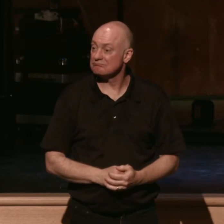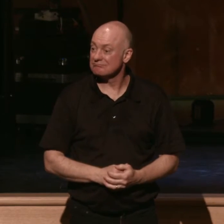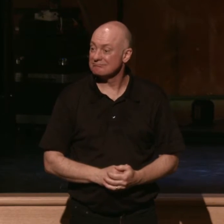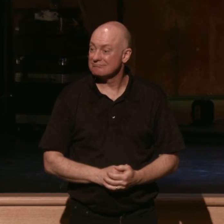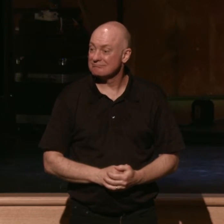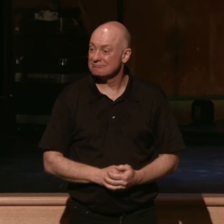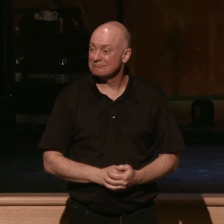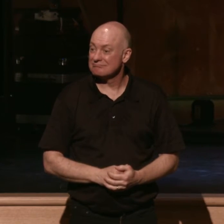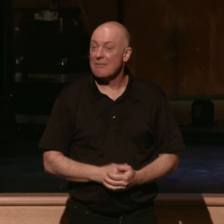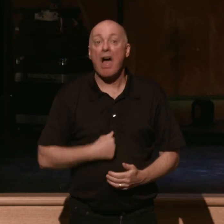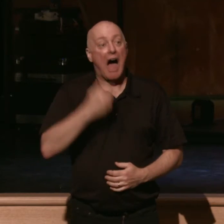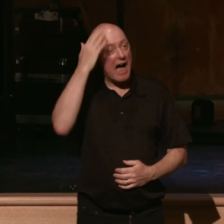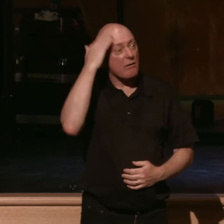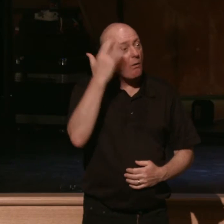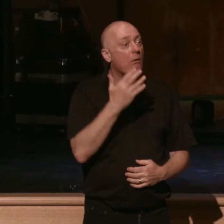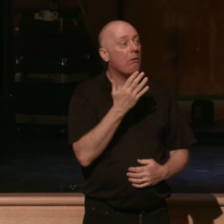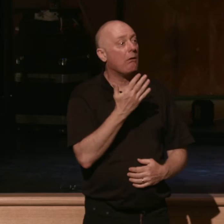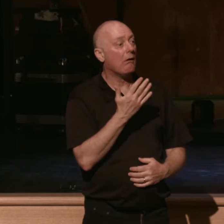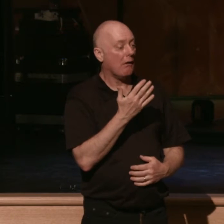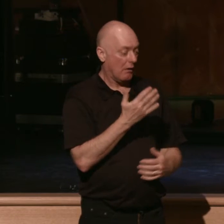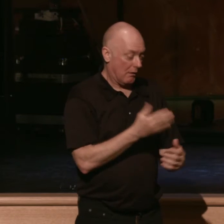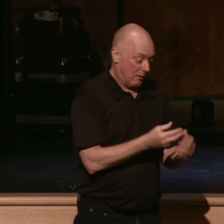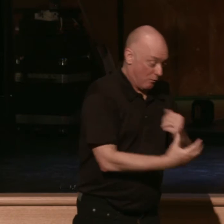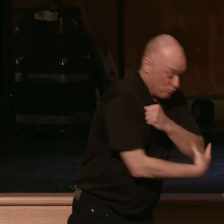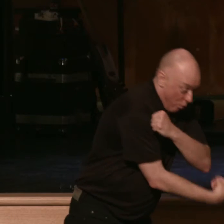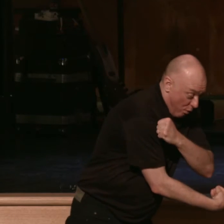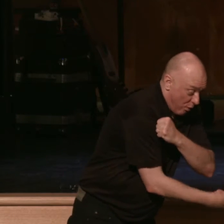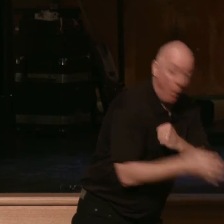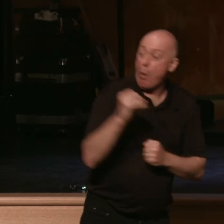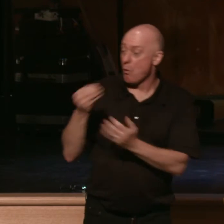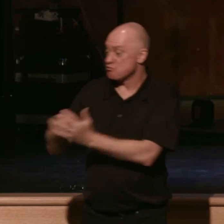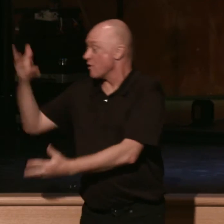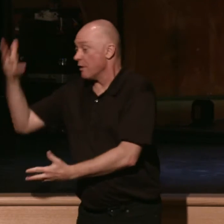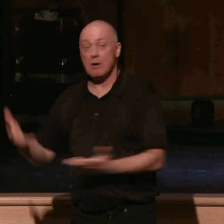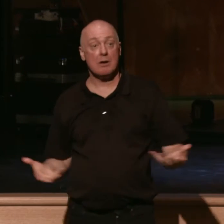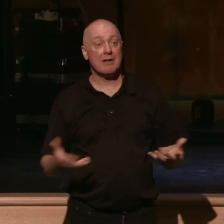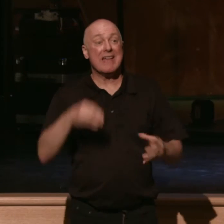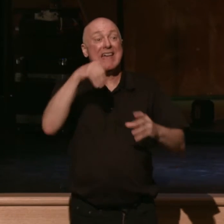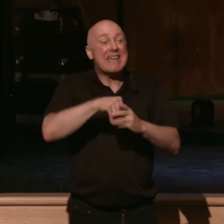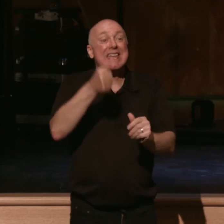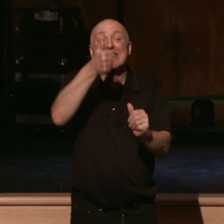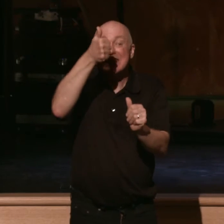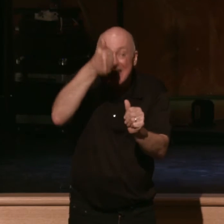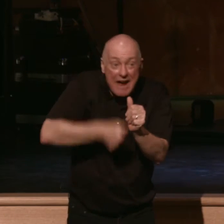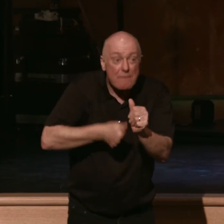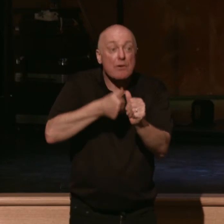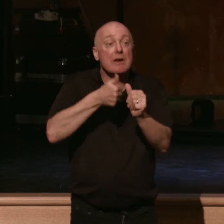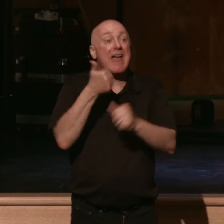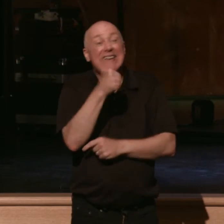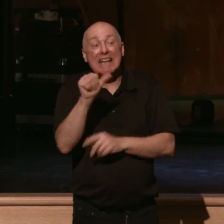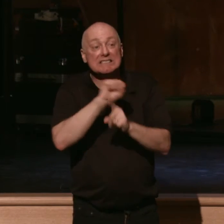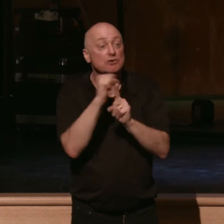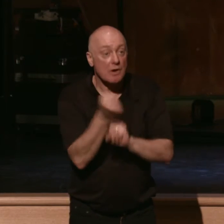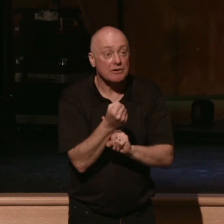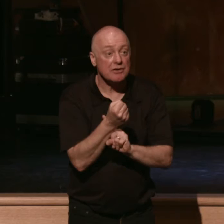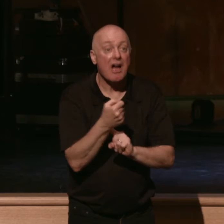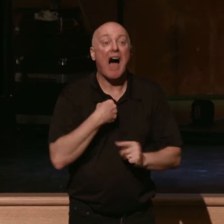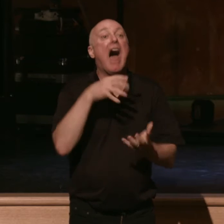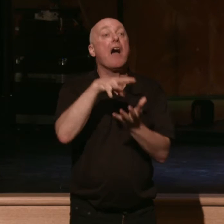know how to be brought low. I know how to abound. In any and every circumstance, I have learned the secret